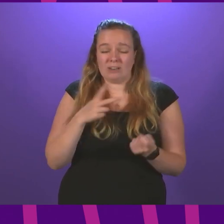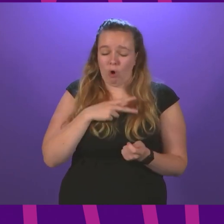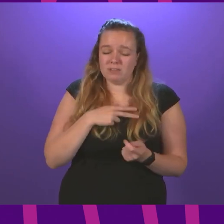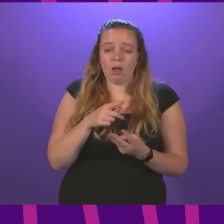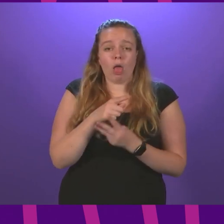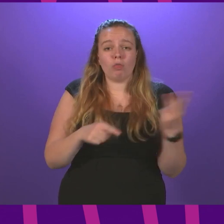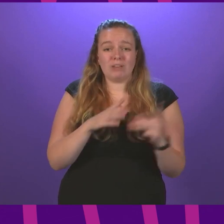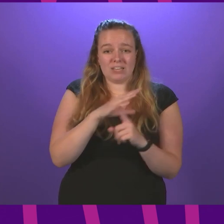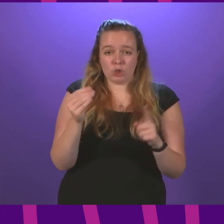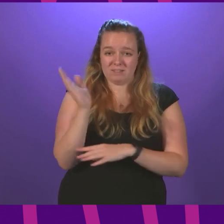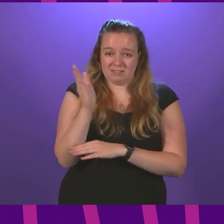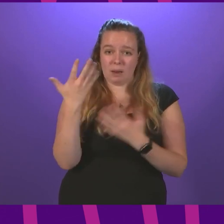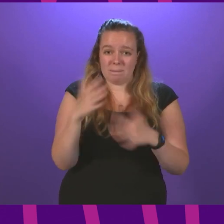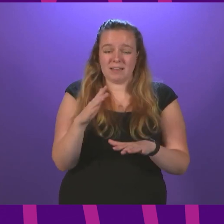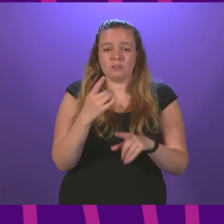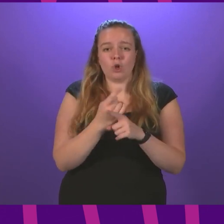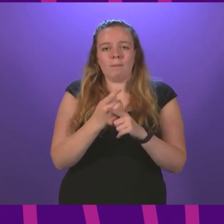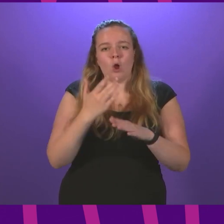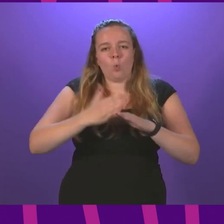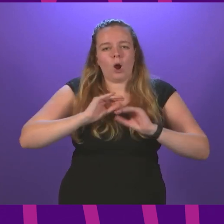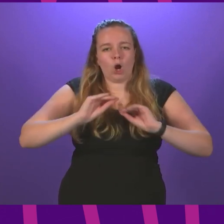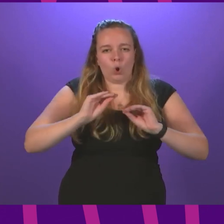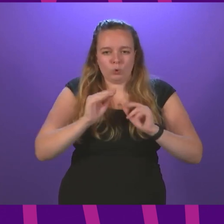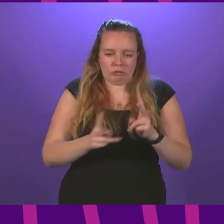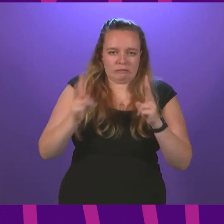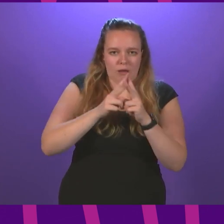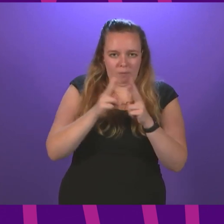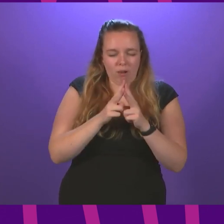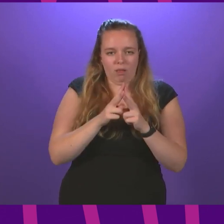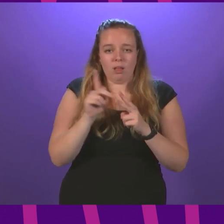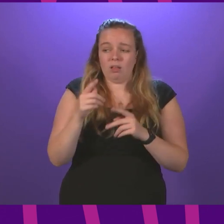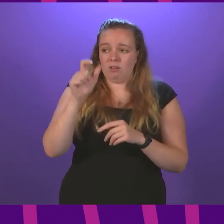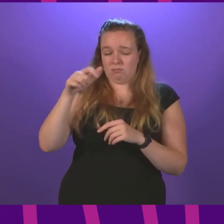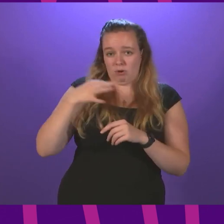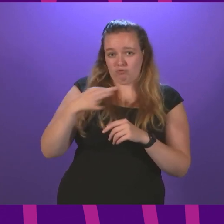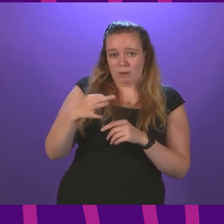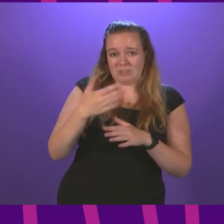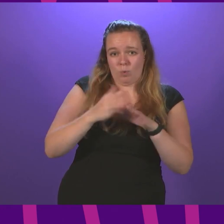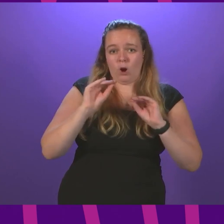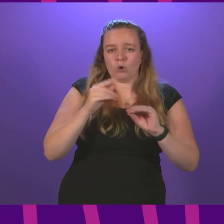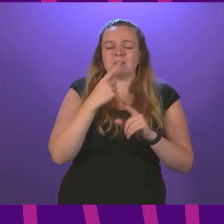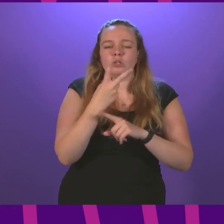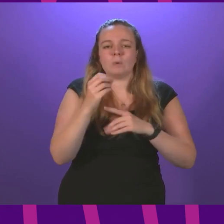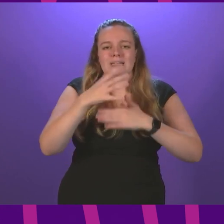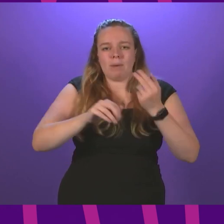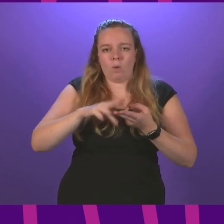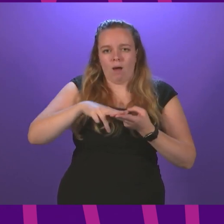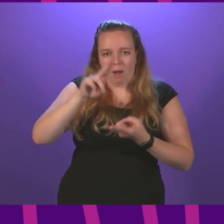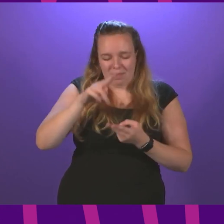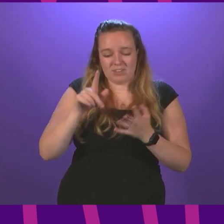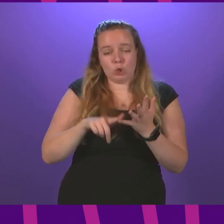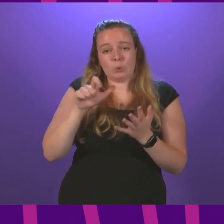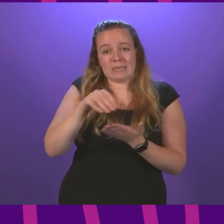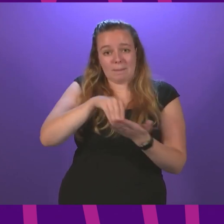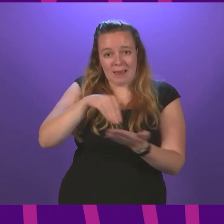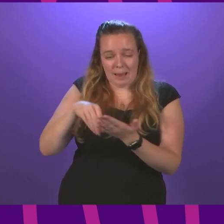three Conservative speakers mentioned work coaches and the doubling of those. The PCS union that represents work coaches said that the £20 weekly uplift in universal credit